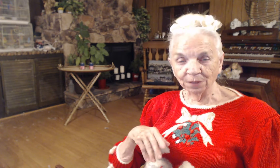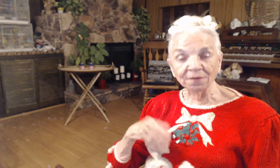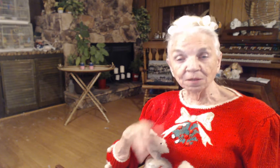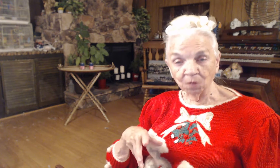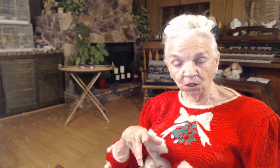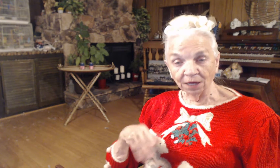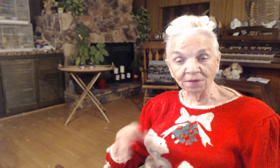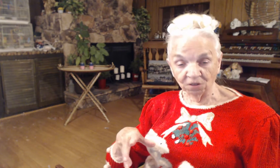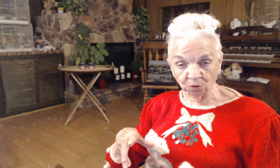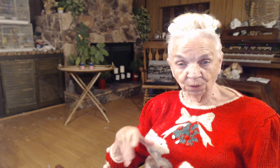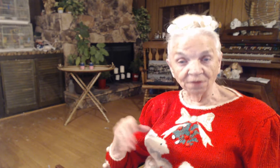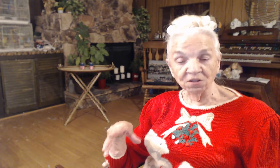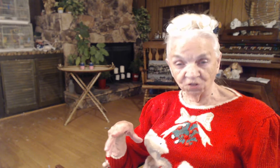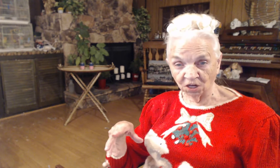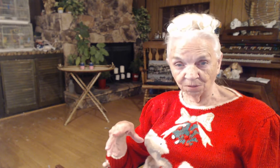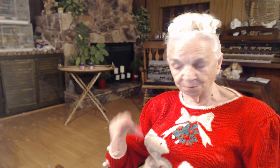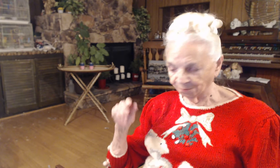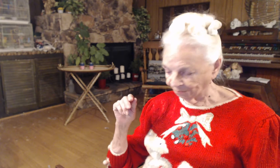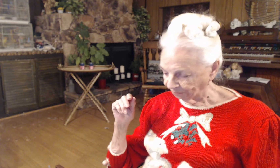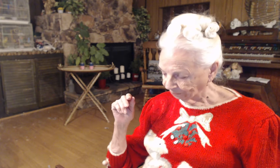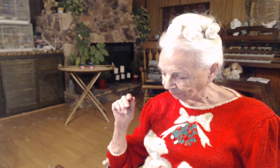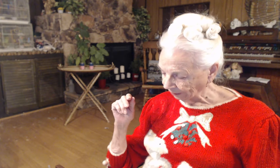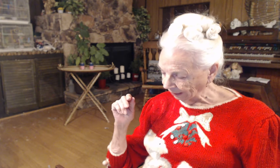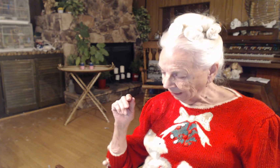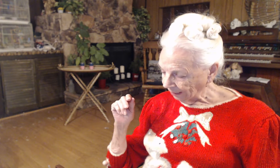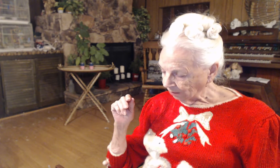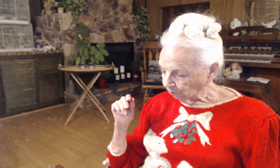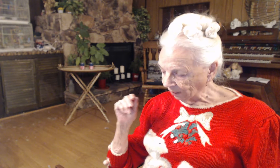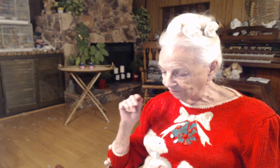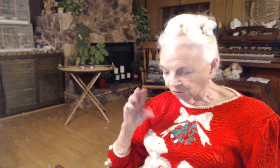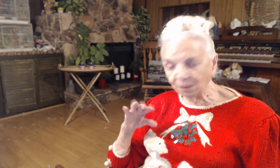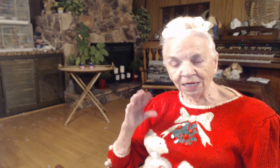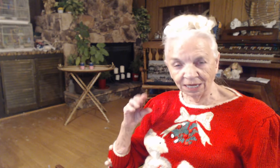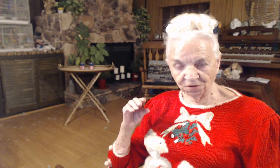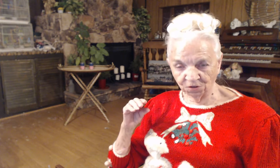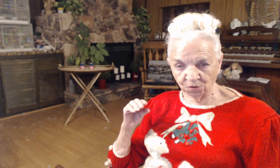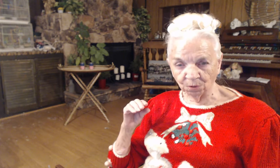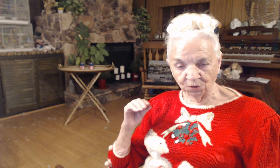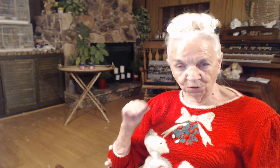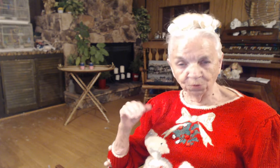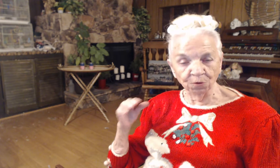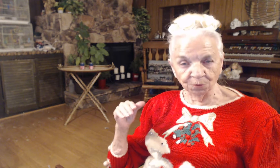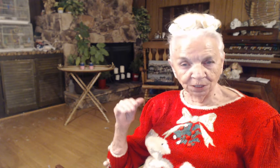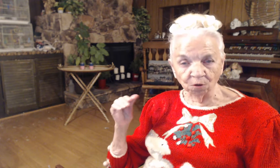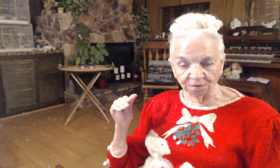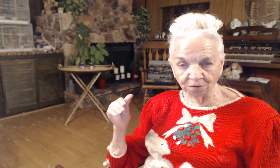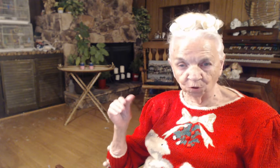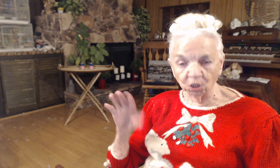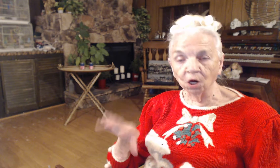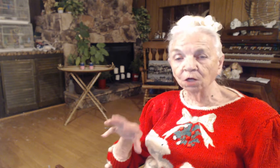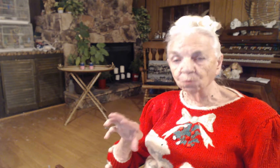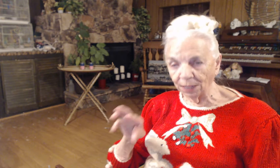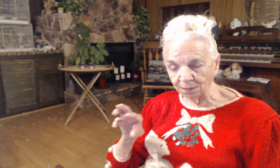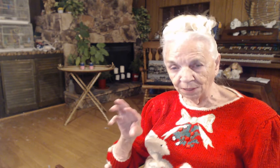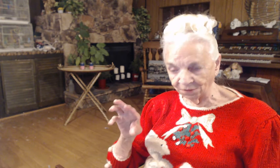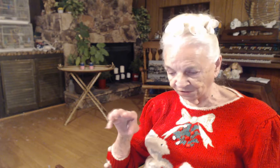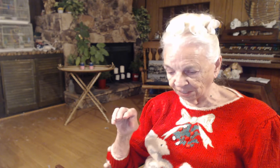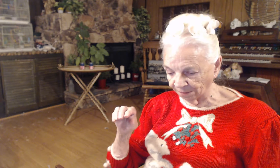and then Mark, and then Luke, and then John. We have too many cases where two, three, or four all write about the same thing.